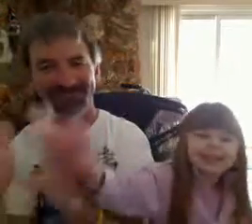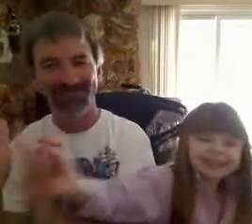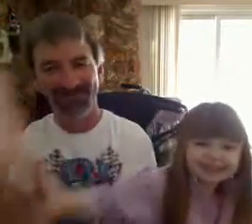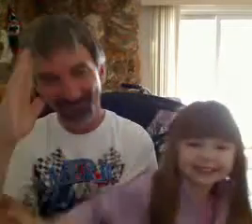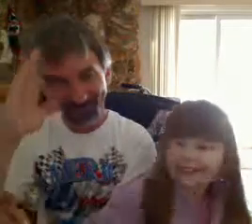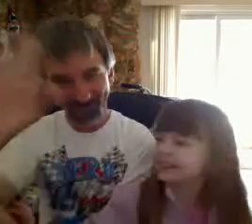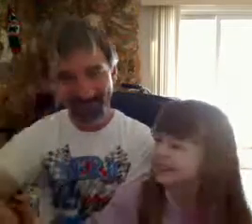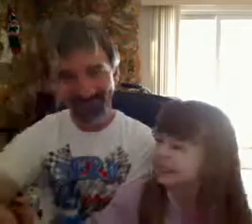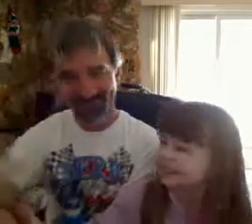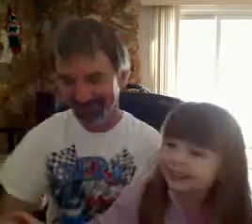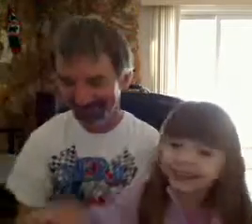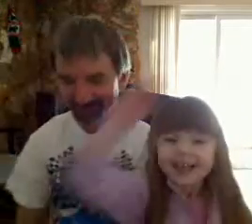Bye,